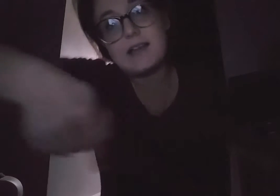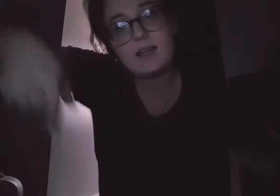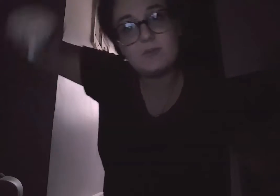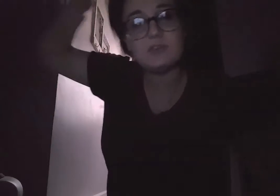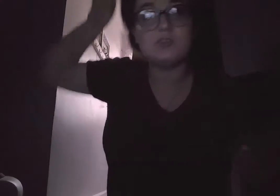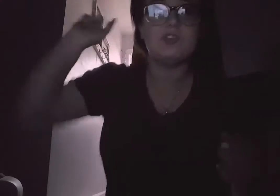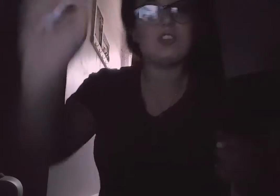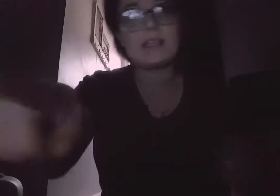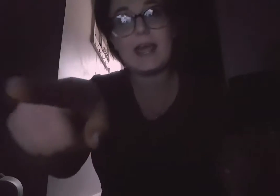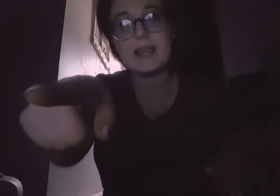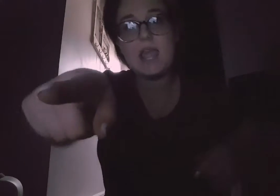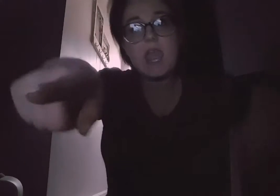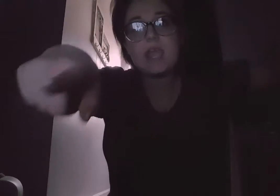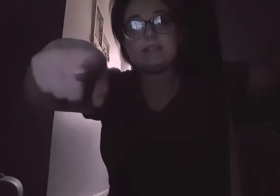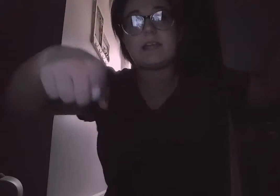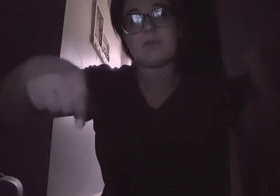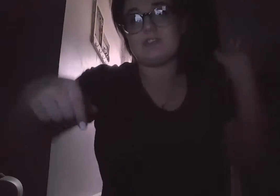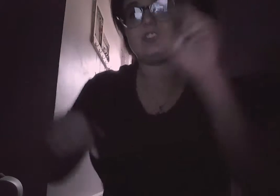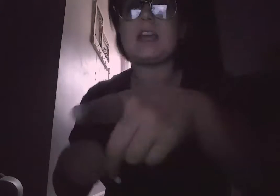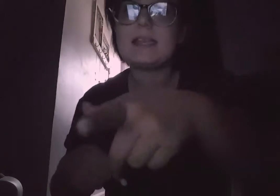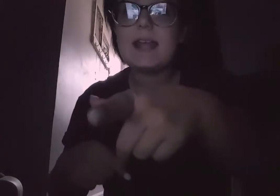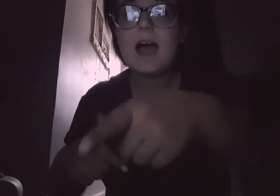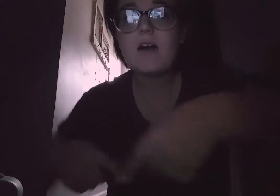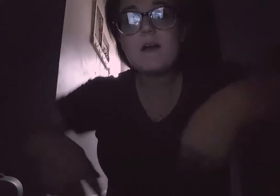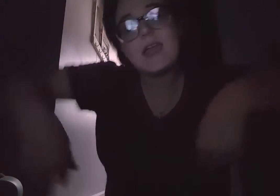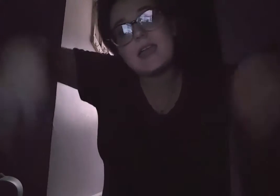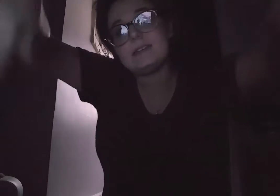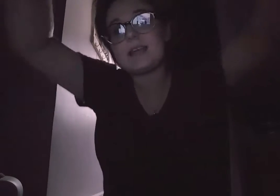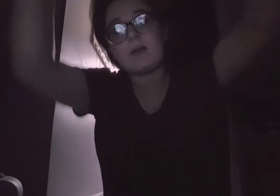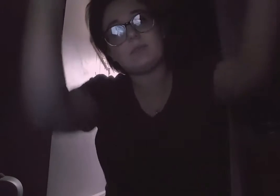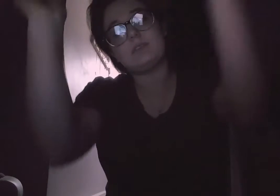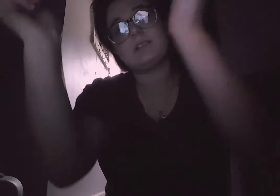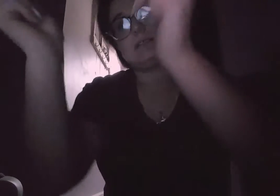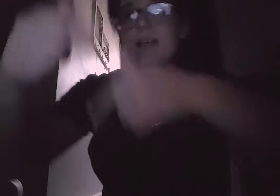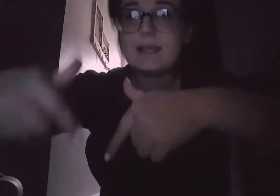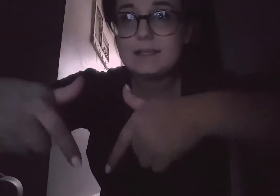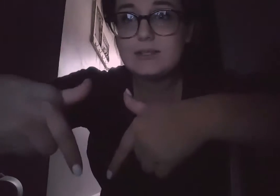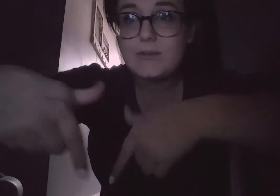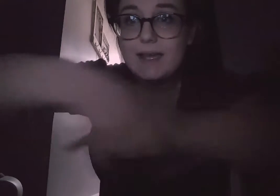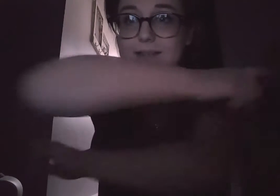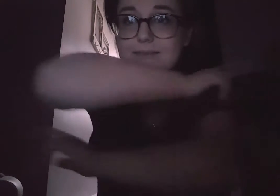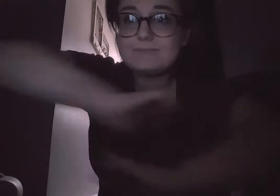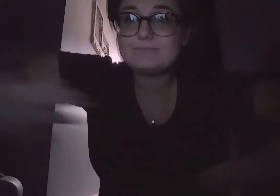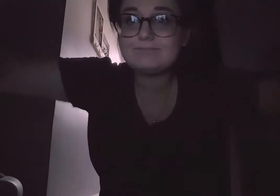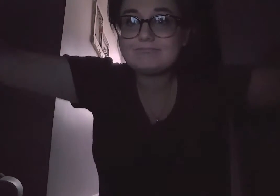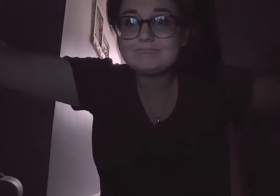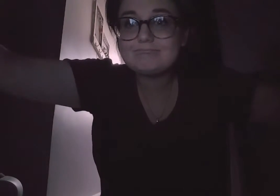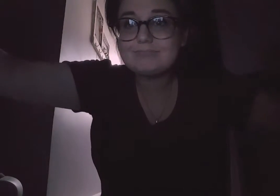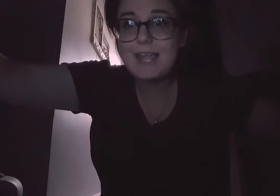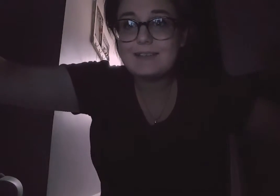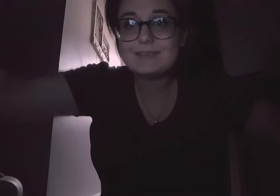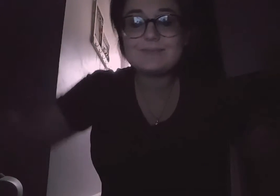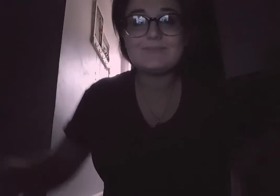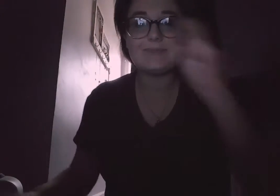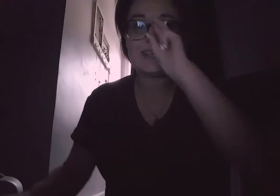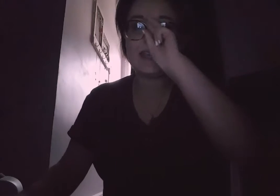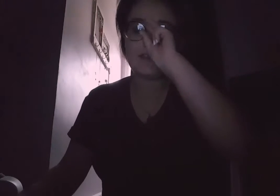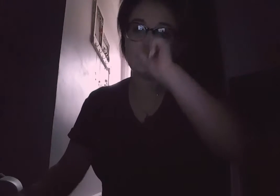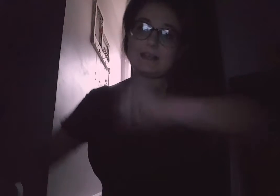I will look at it, and I will check it out, and I will gladly do that. Yes. Fact